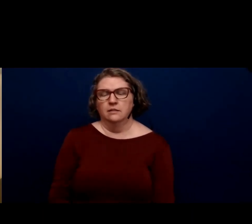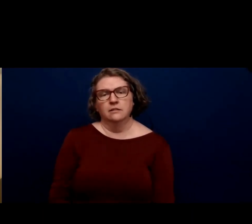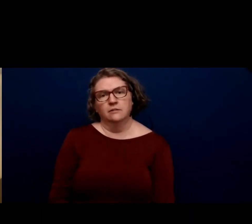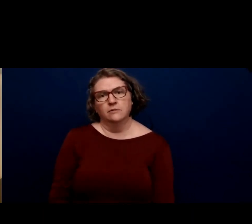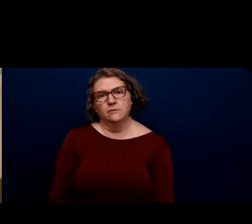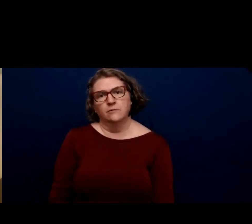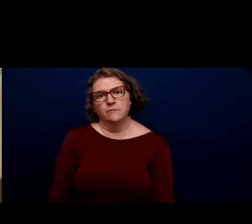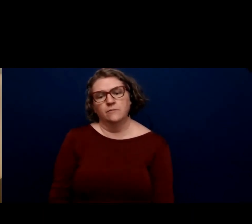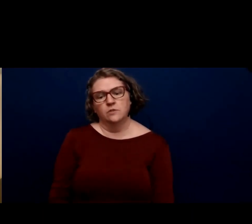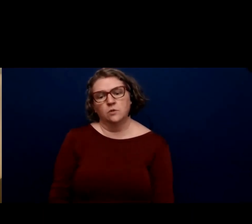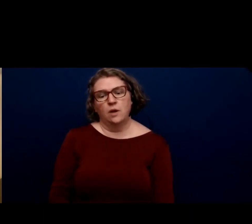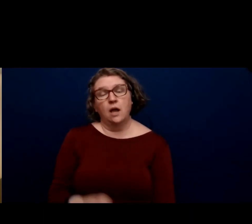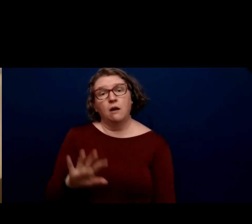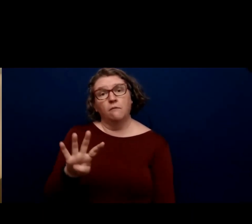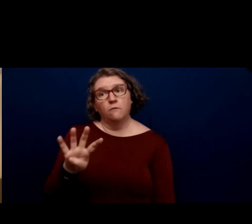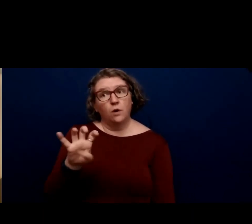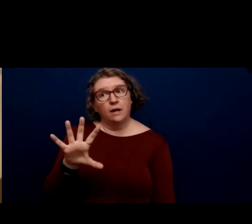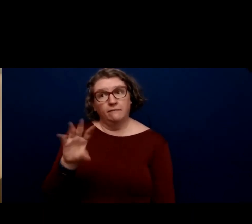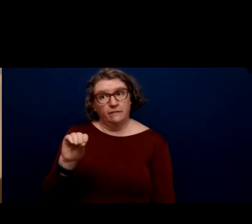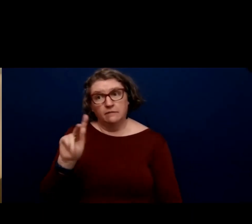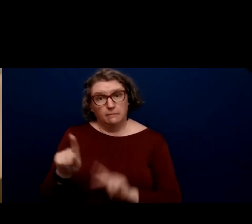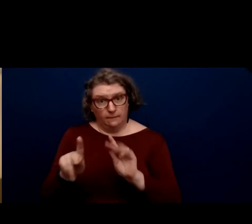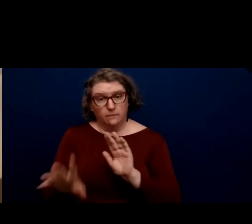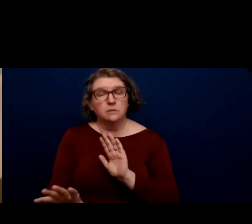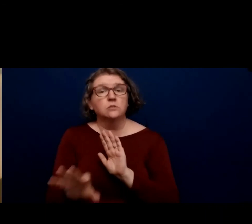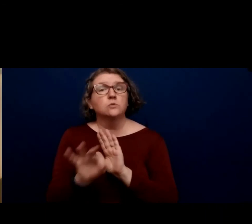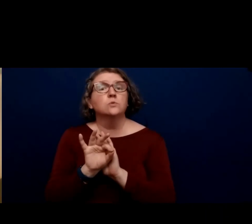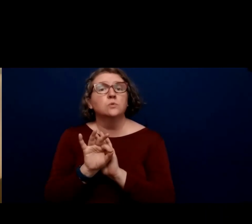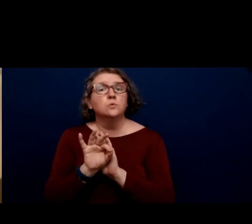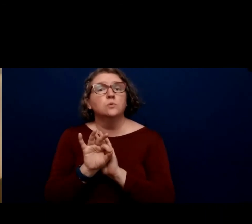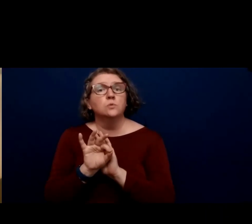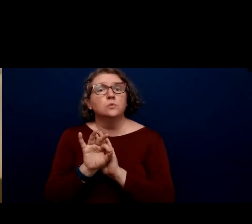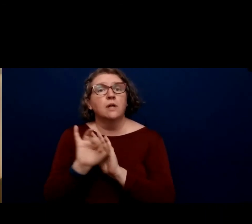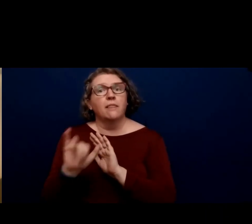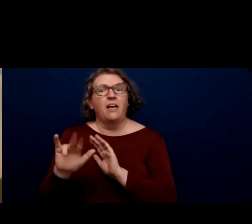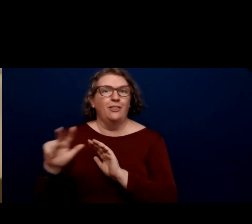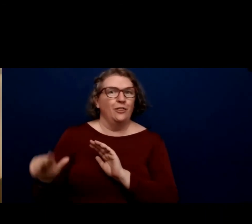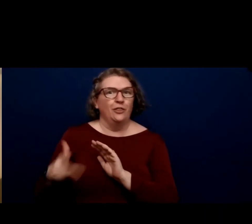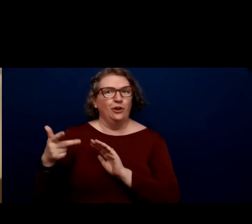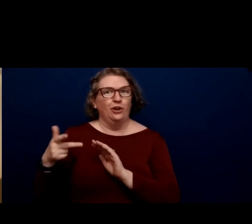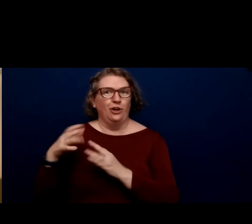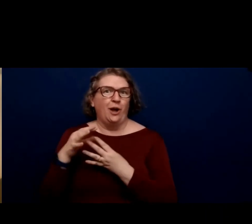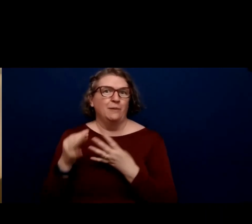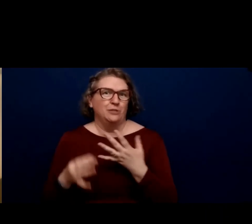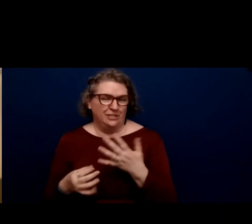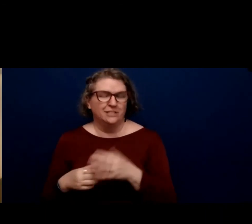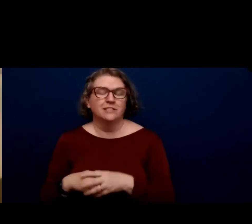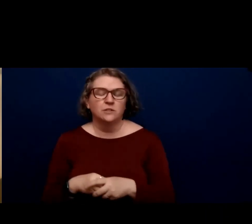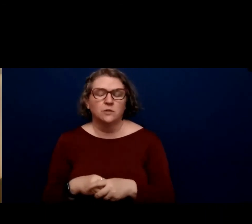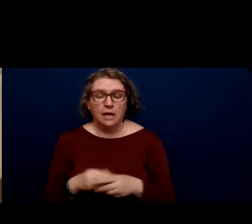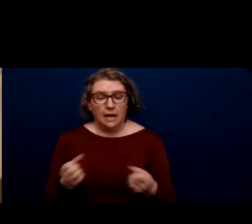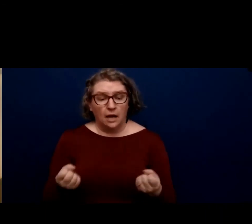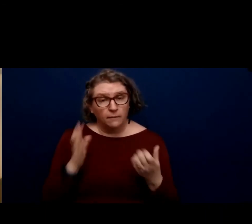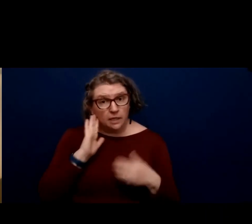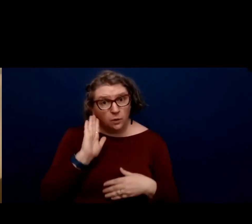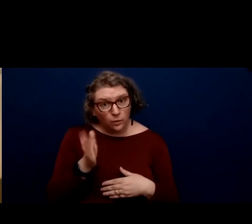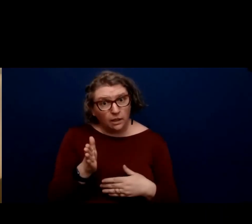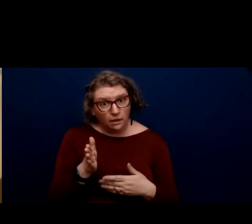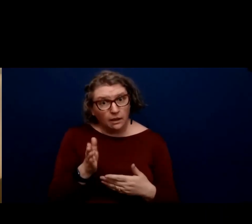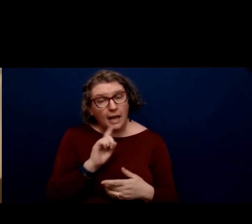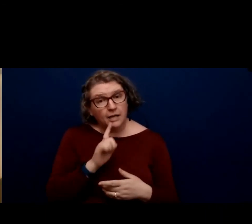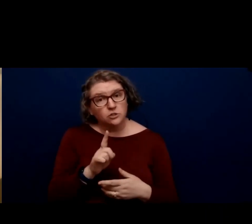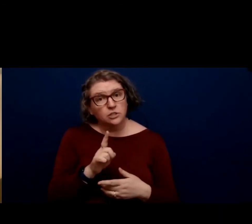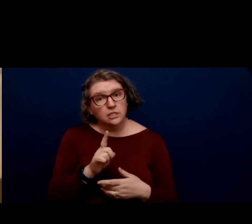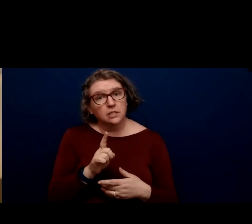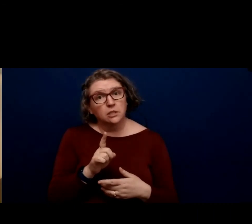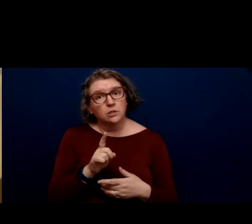people chose to do. Right now, we have a quite, we have, I don't know how many of the, how many will produce, but we